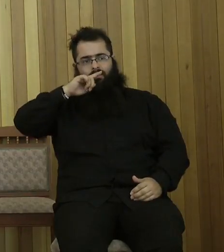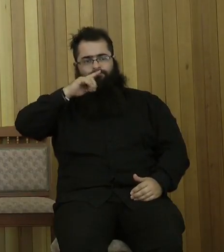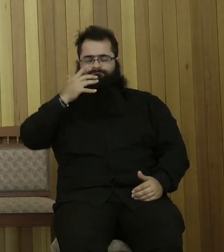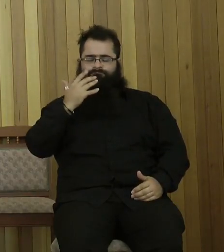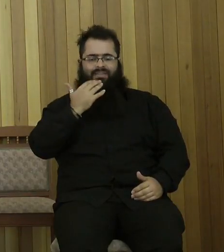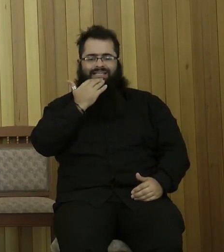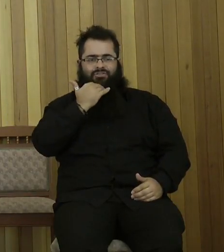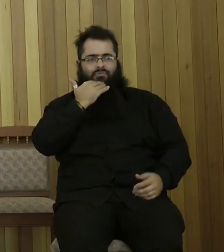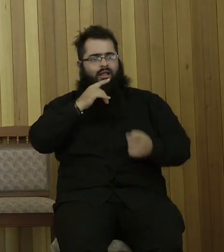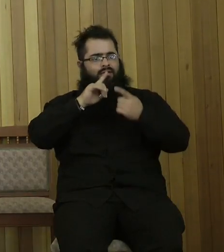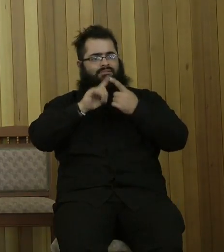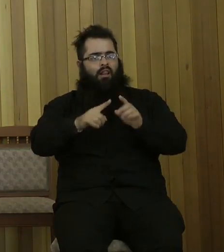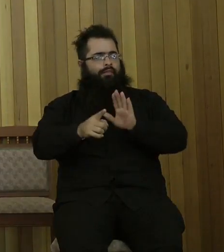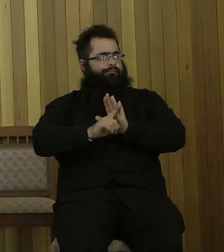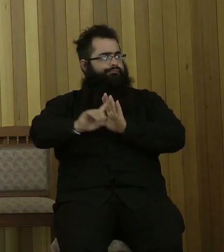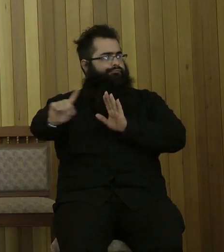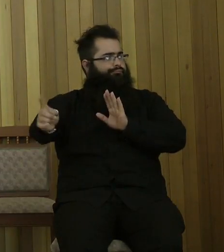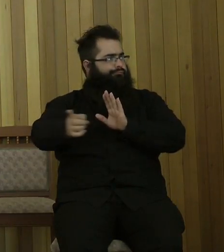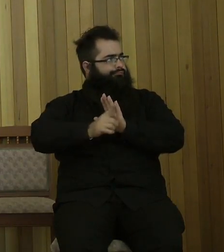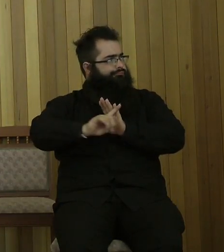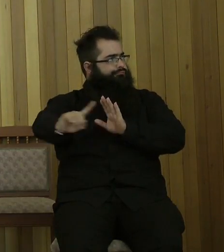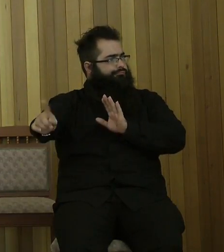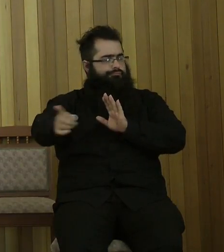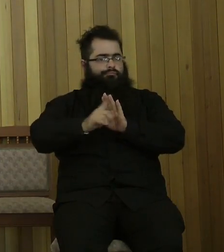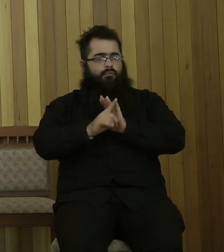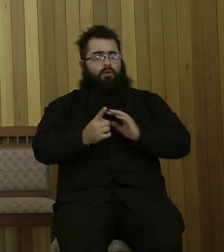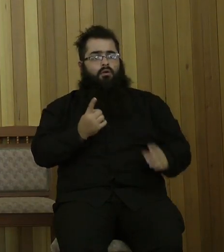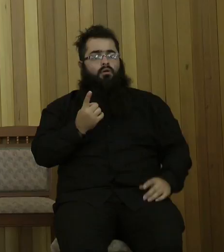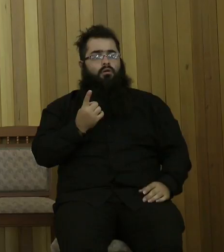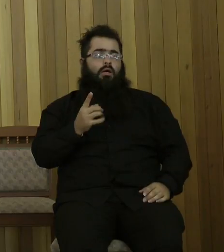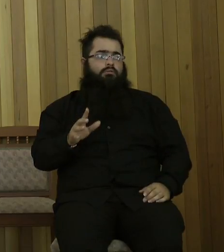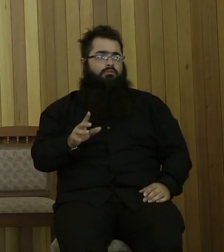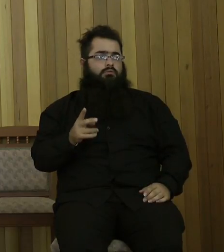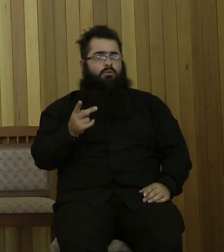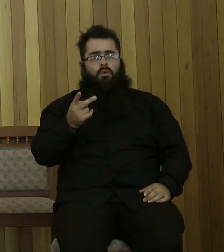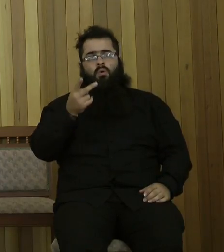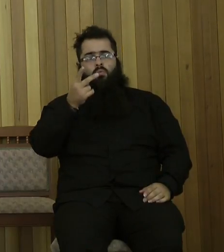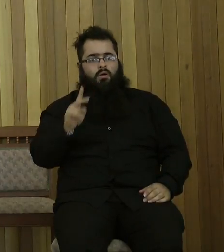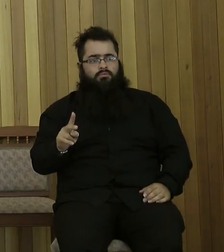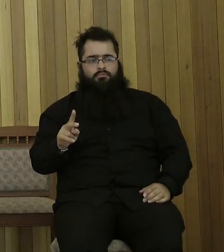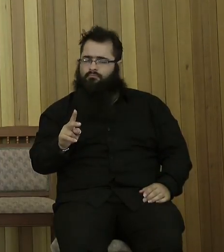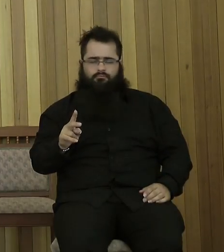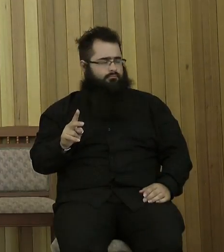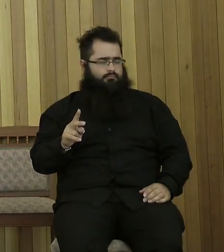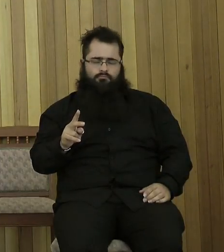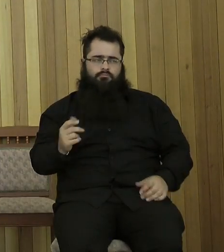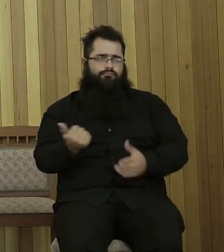most of the time. Not once or twice, most of the time. In spite of God's love for His people,